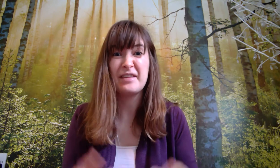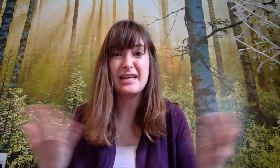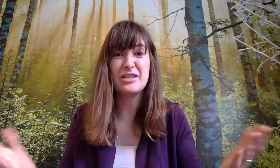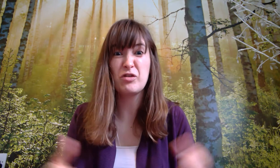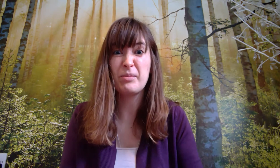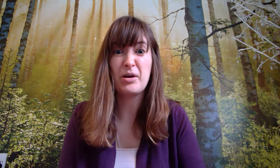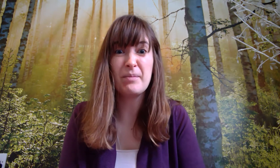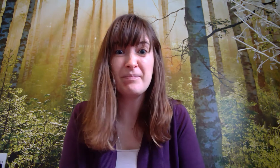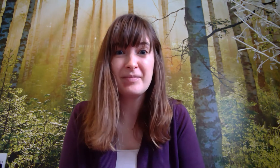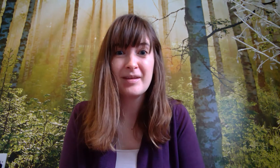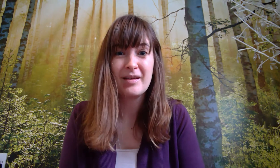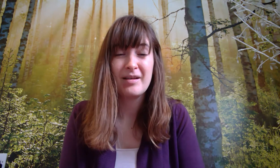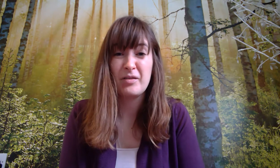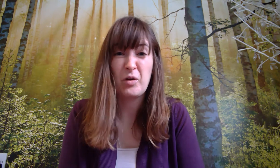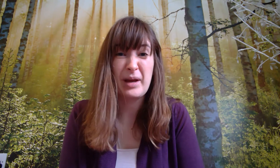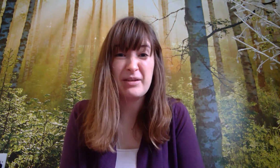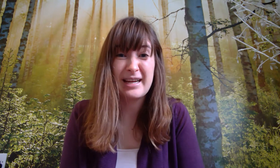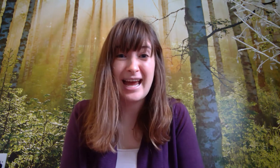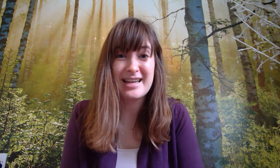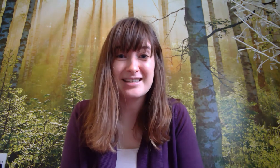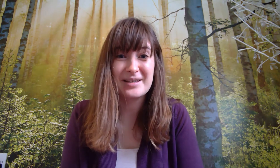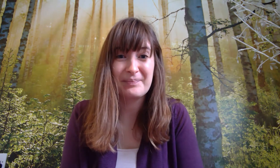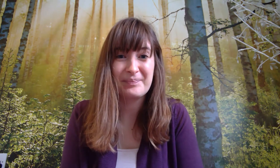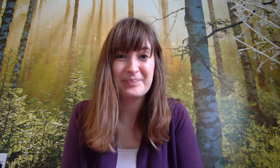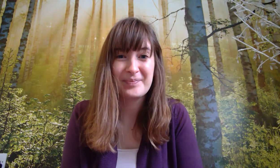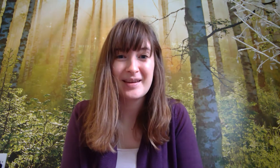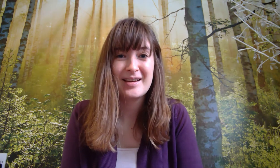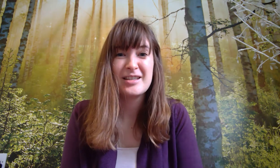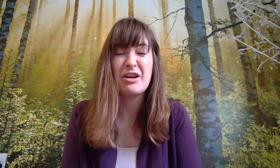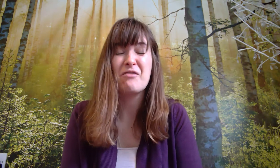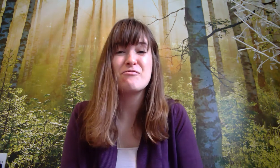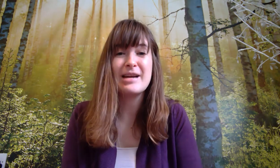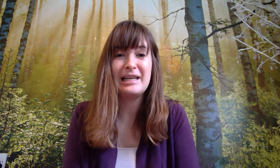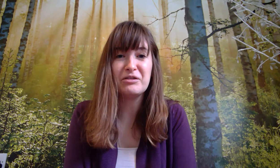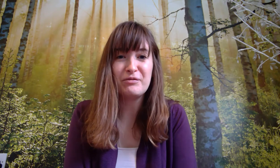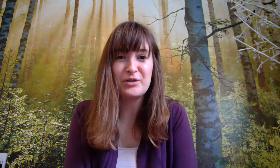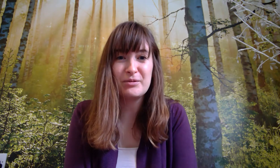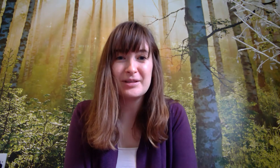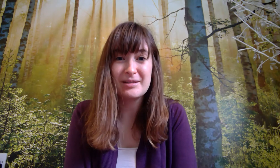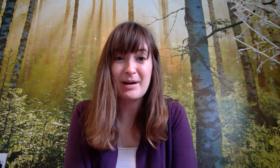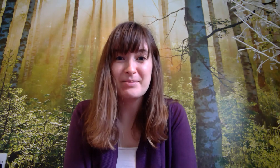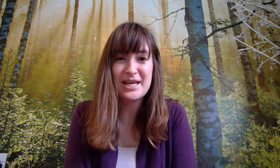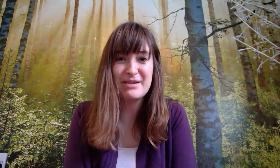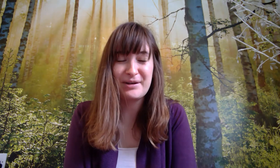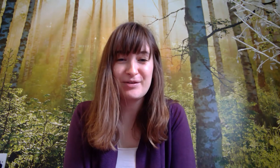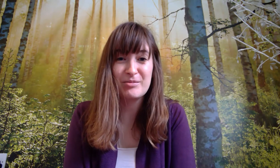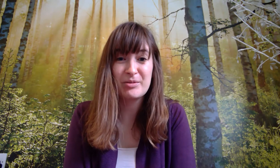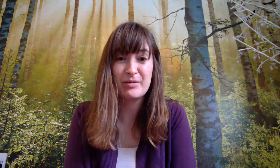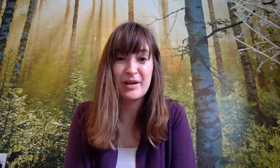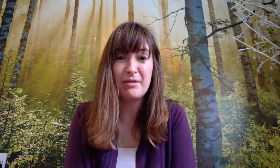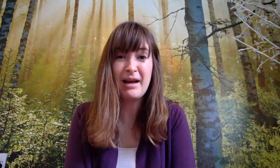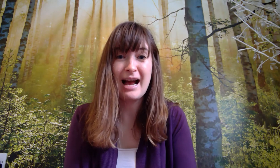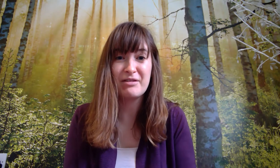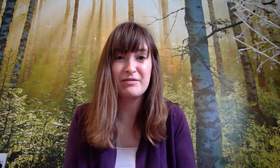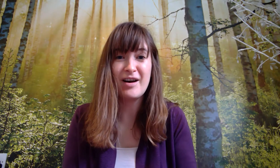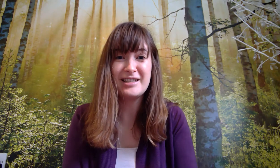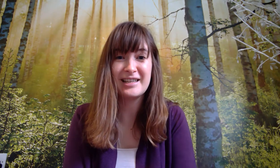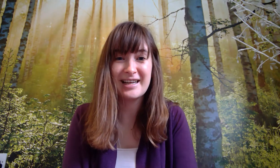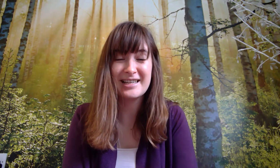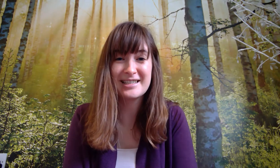the easier it'll become the quicker it gets so I really look forward to perhaps hearing from some of you how you're finding this